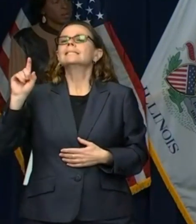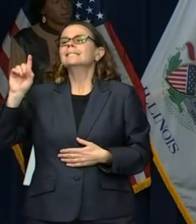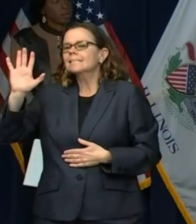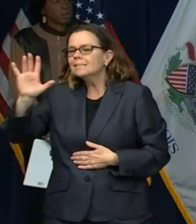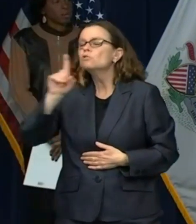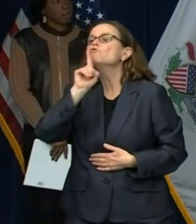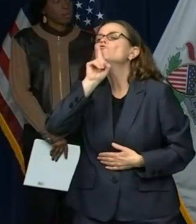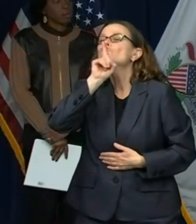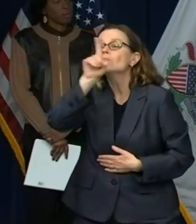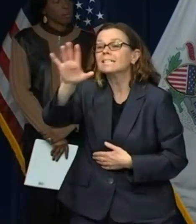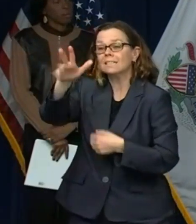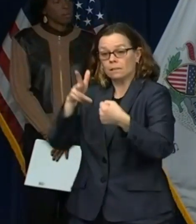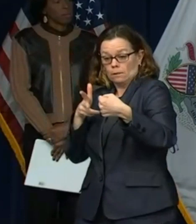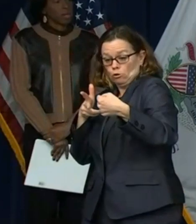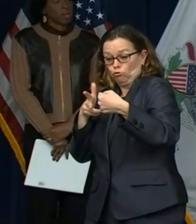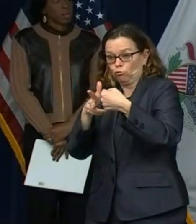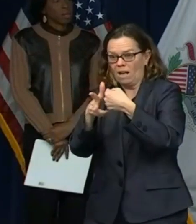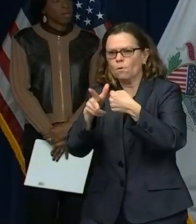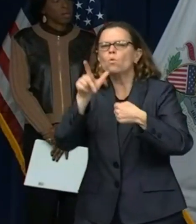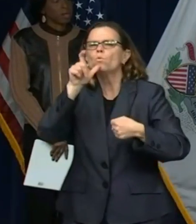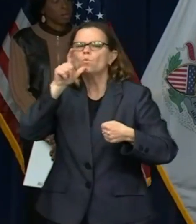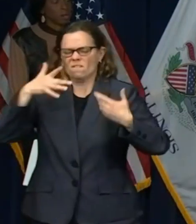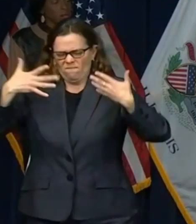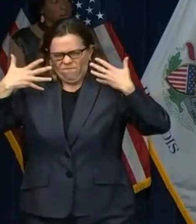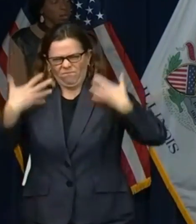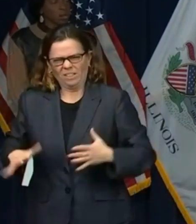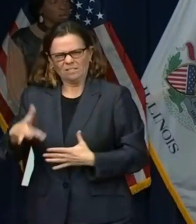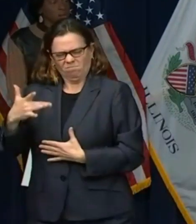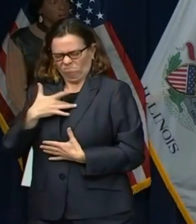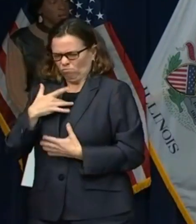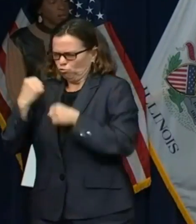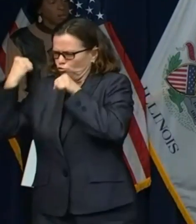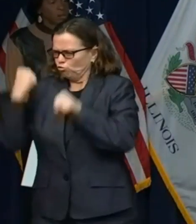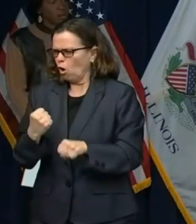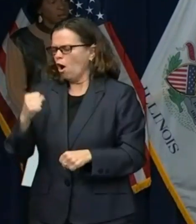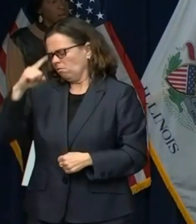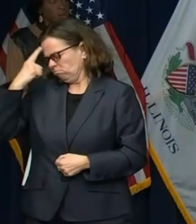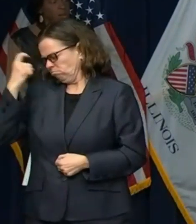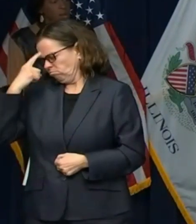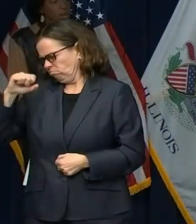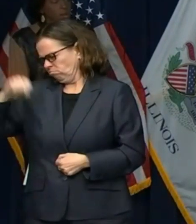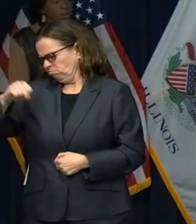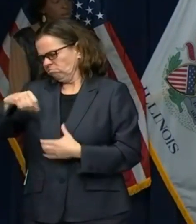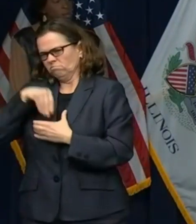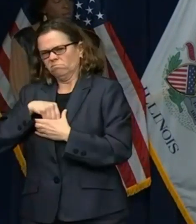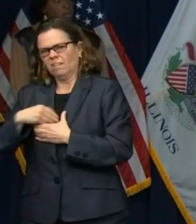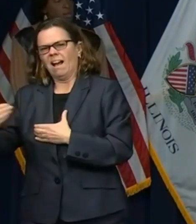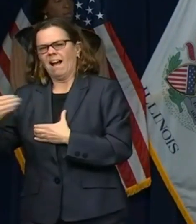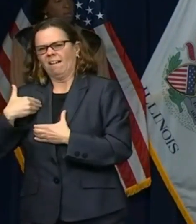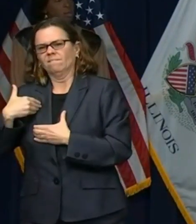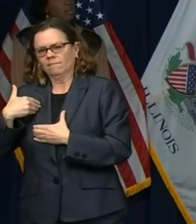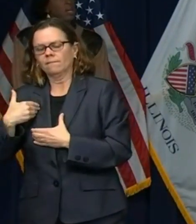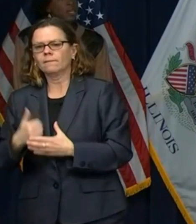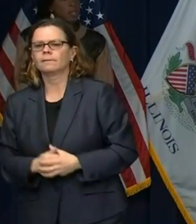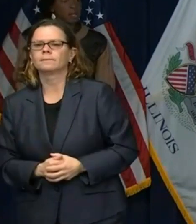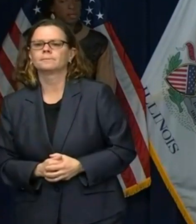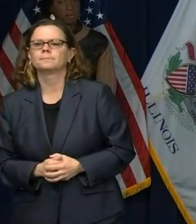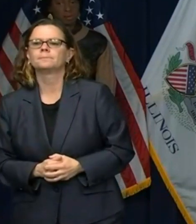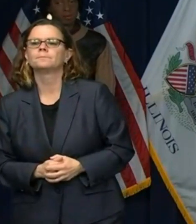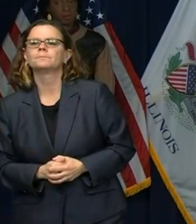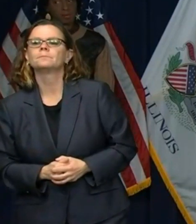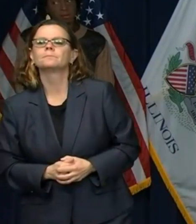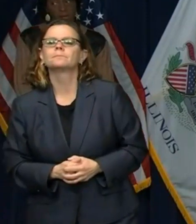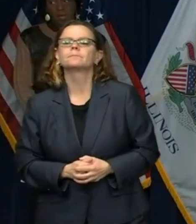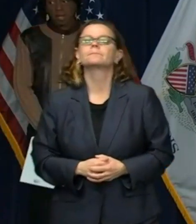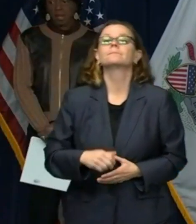had, uh, prior to having more tests available when we were requiring a doctor's order in order to get a test. Rich